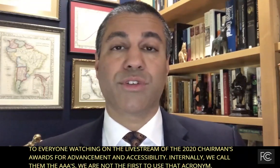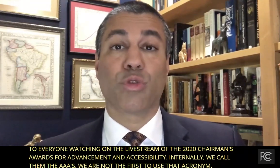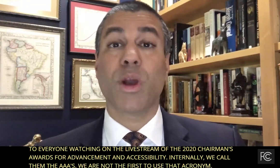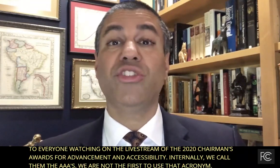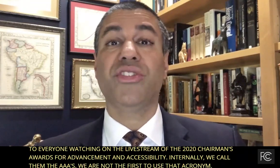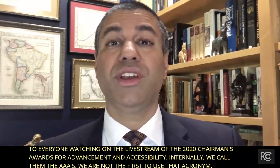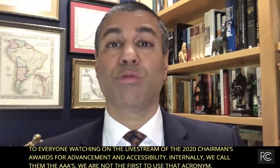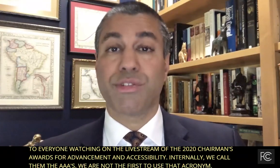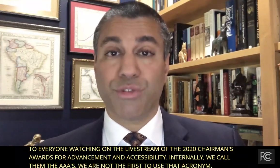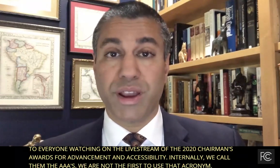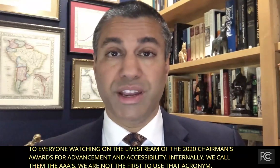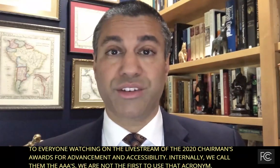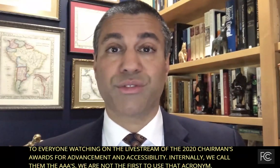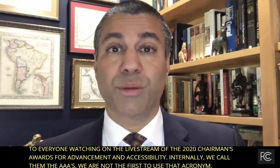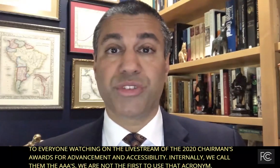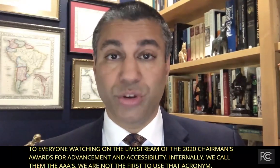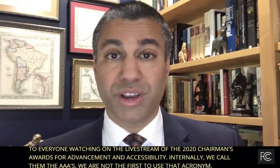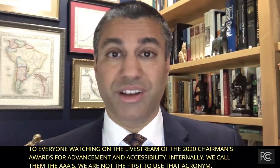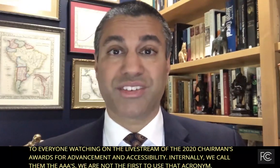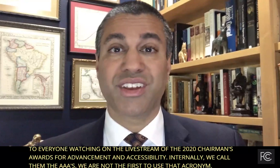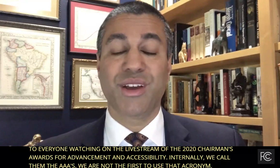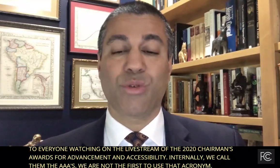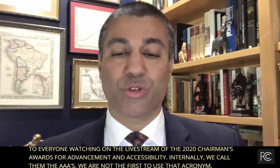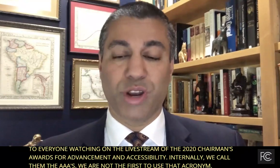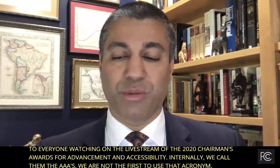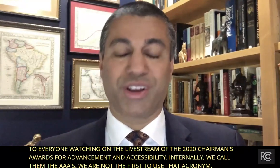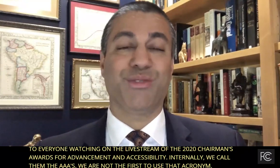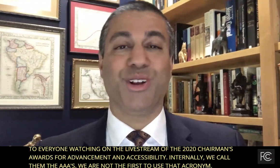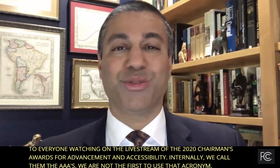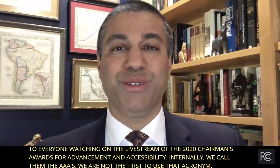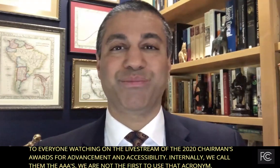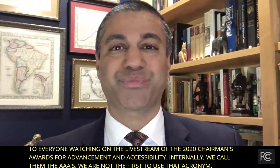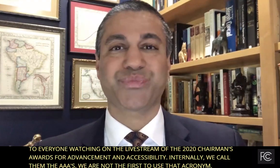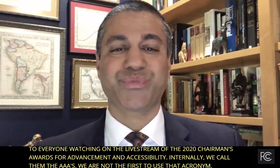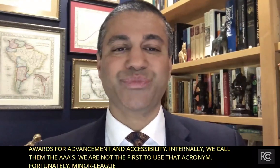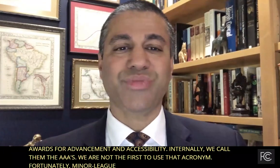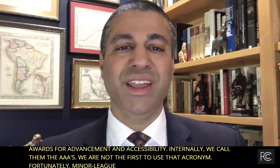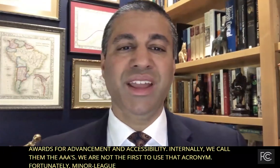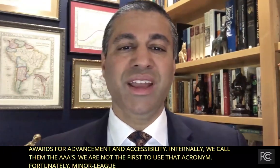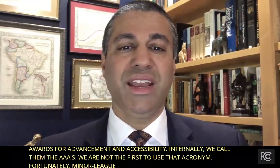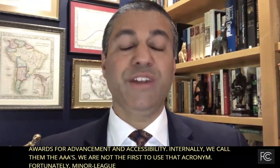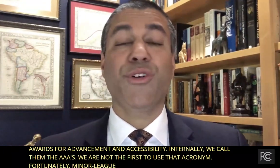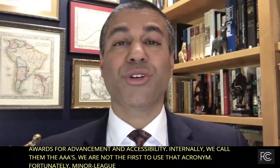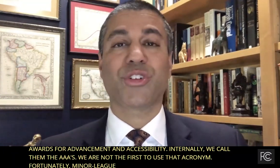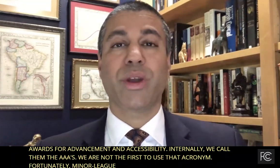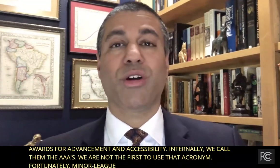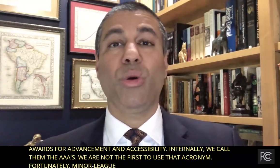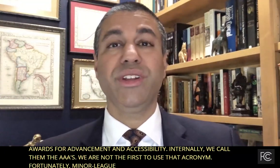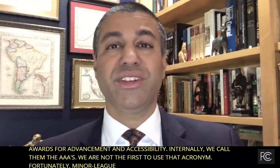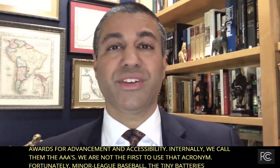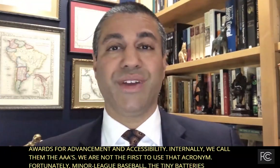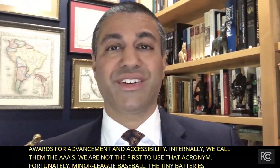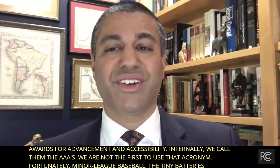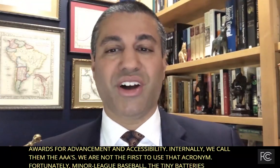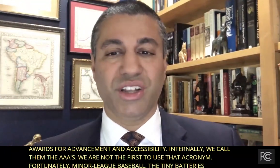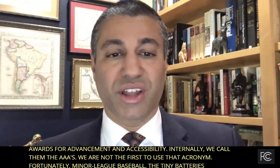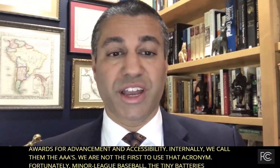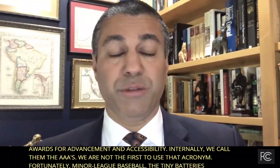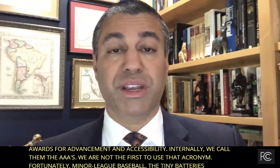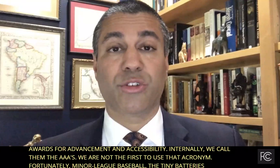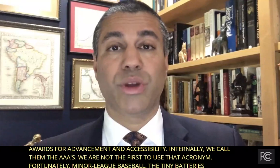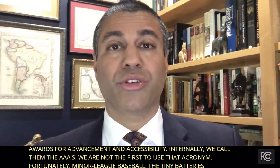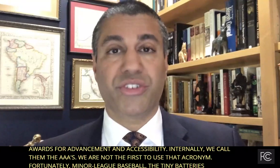have graciously refrained from suing us for trademark infringement. In a first, we are holding this event